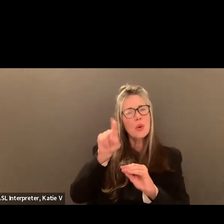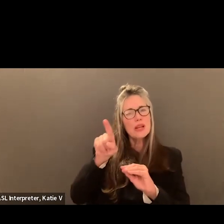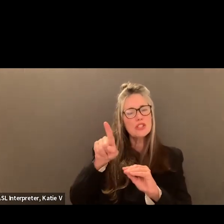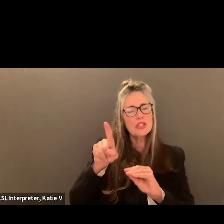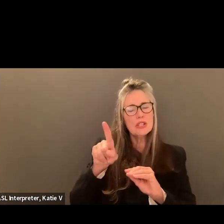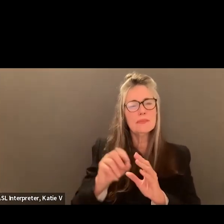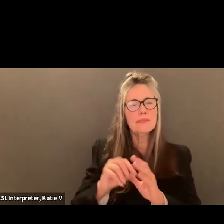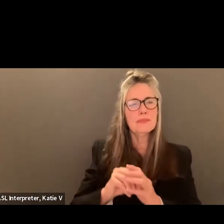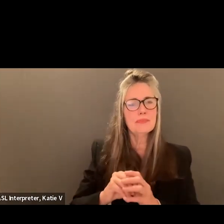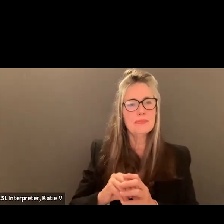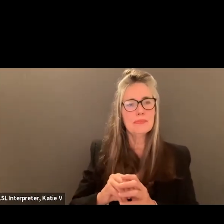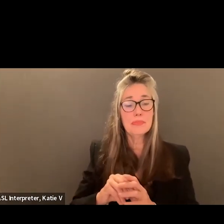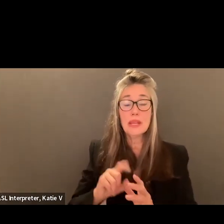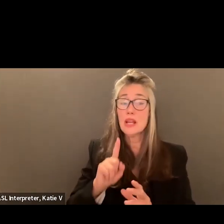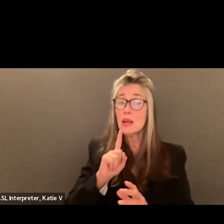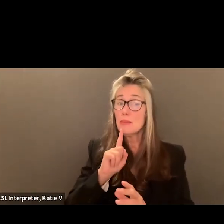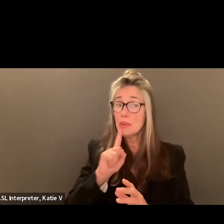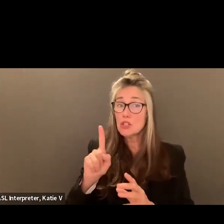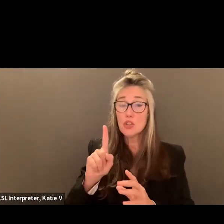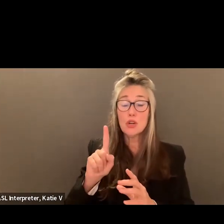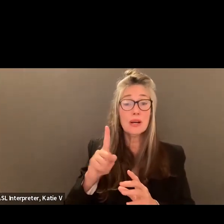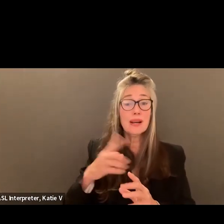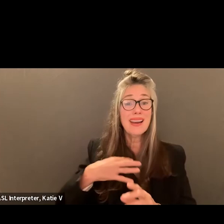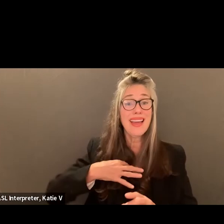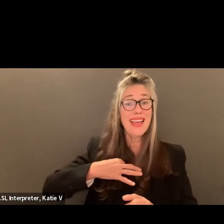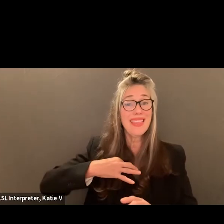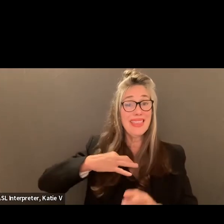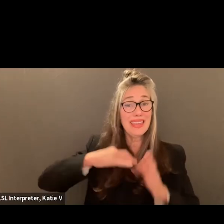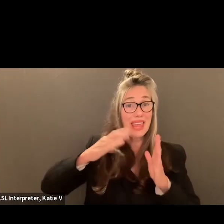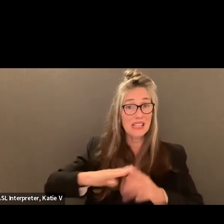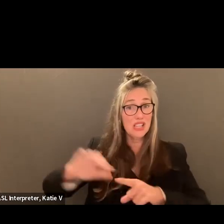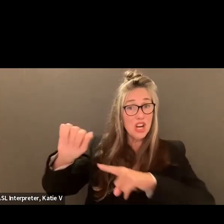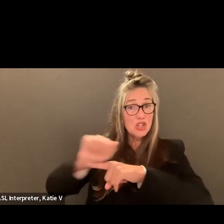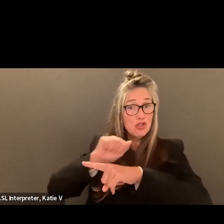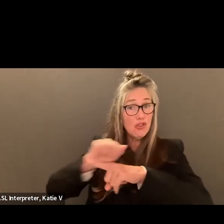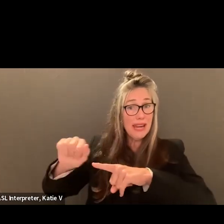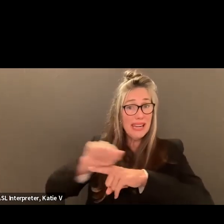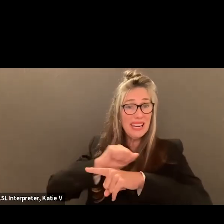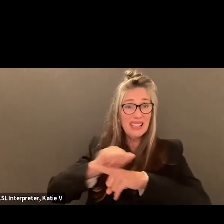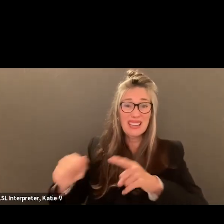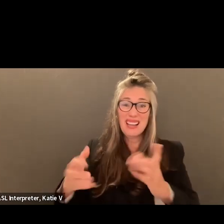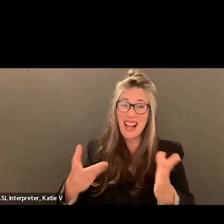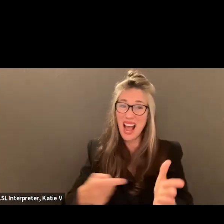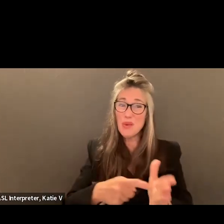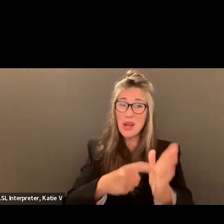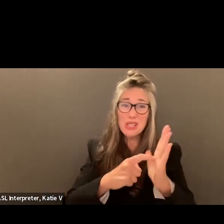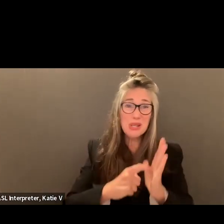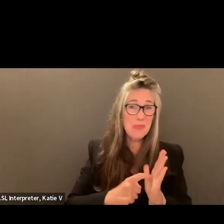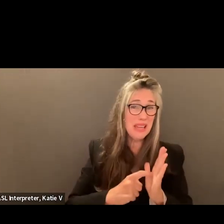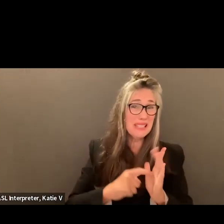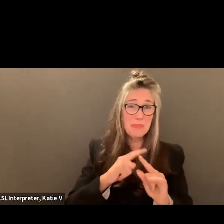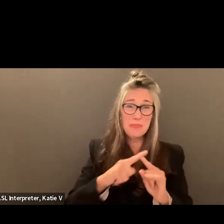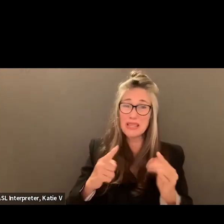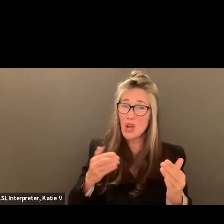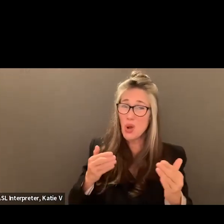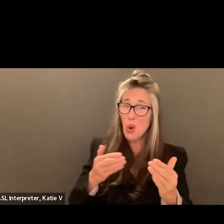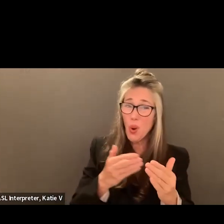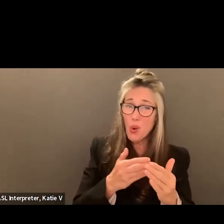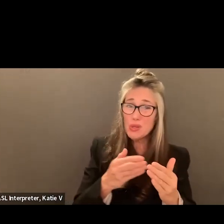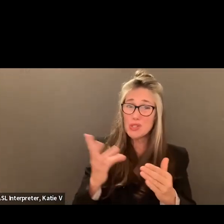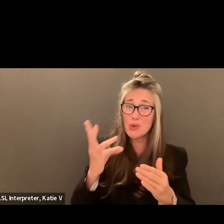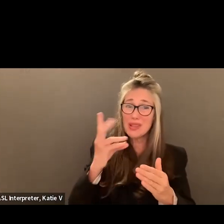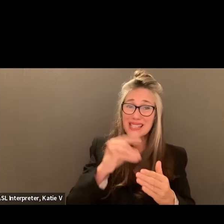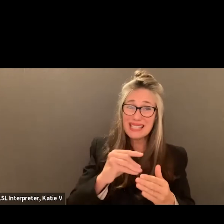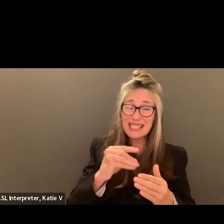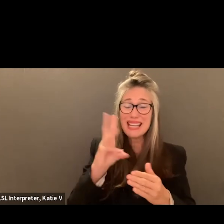sure that there was some candidate training. I really wanted to mandate that, but we were kind of close to the 60-day piece, so we can't do that. But I'd like to see it in these